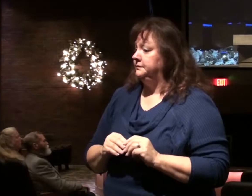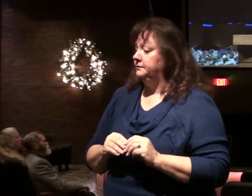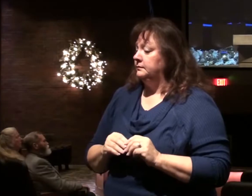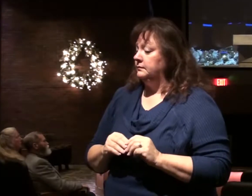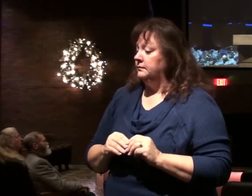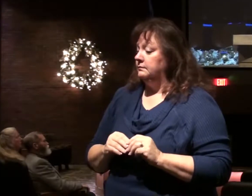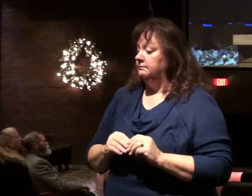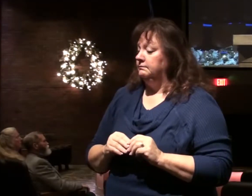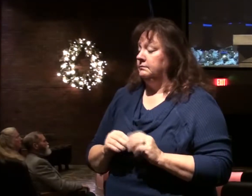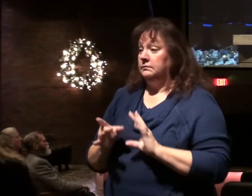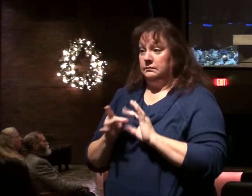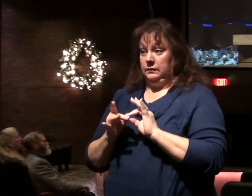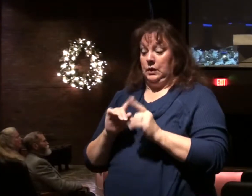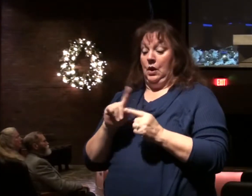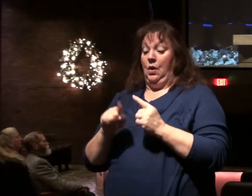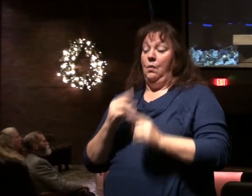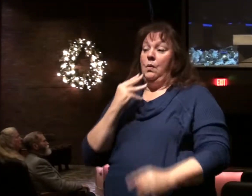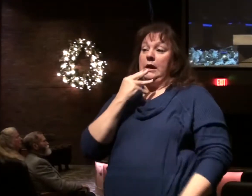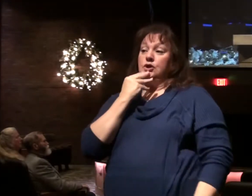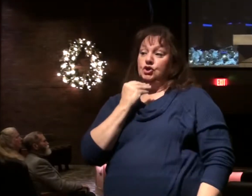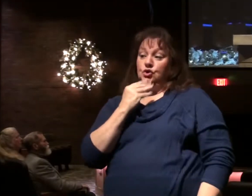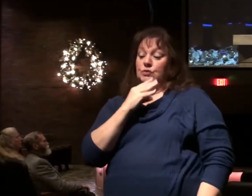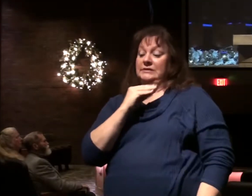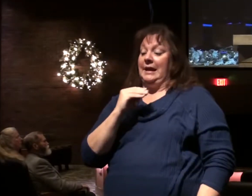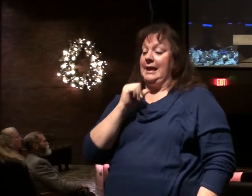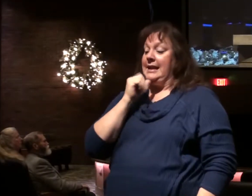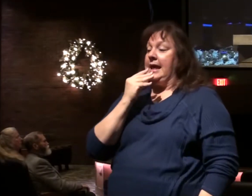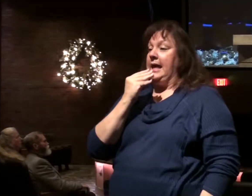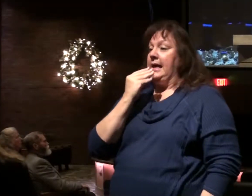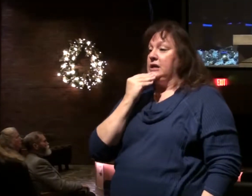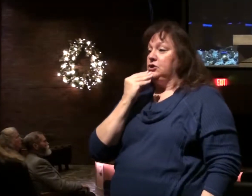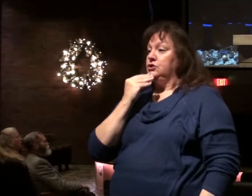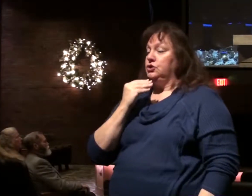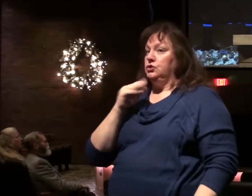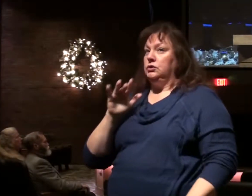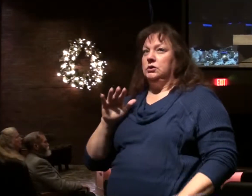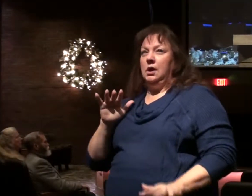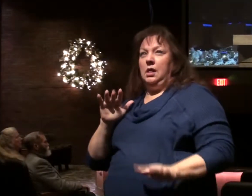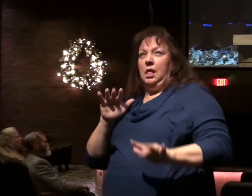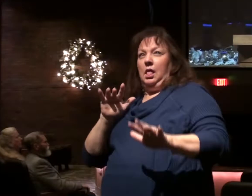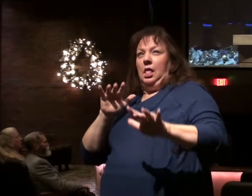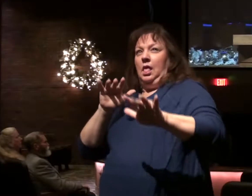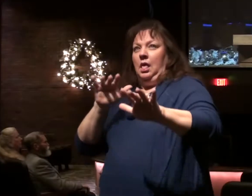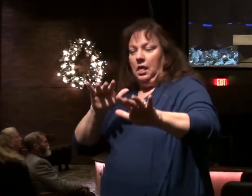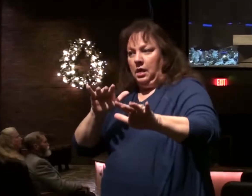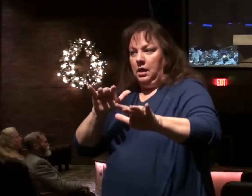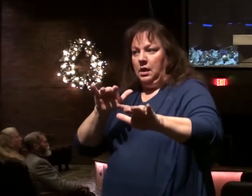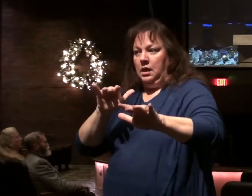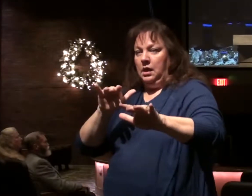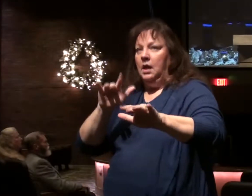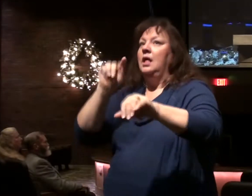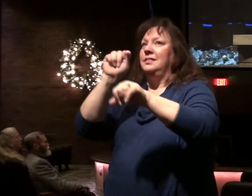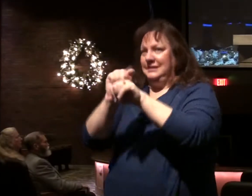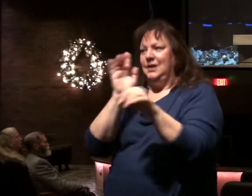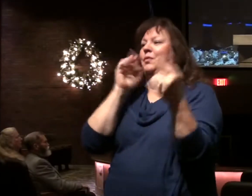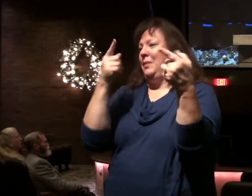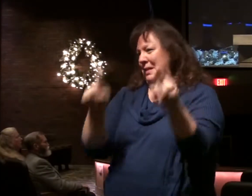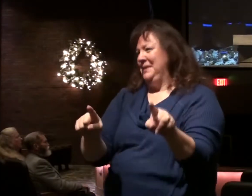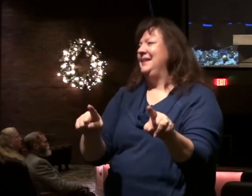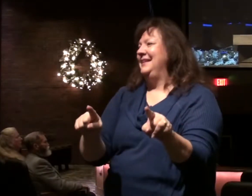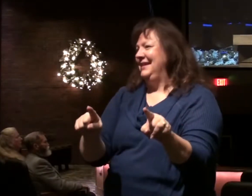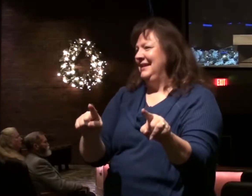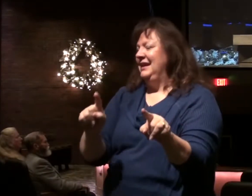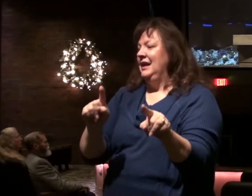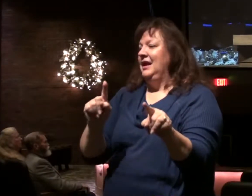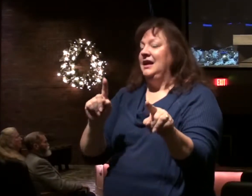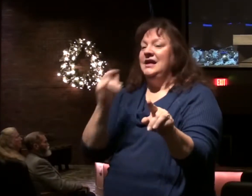Then he says, When Jews and non-Jews go up in mass, the temple is inevitable. The